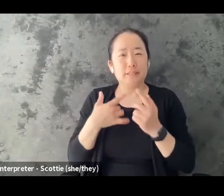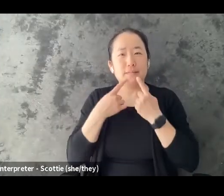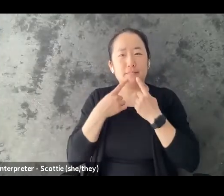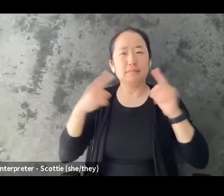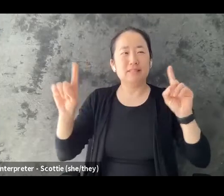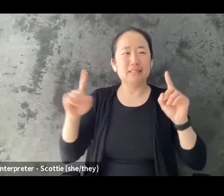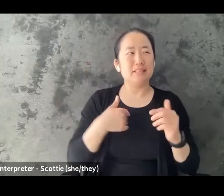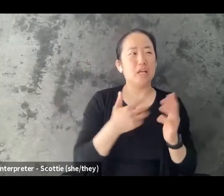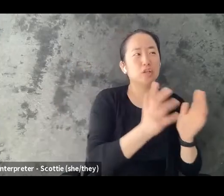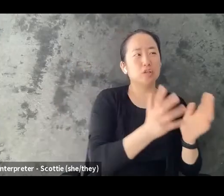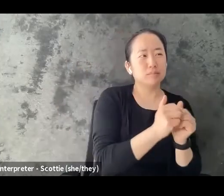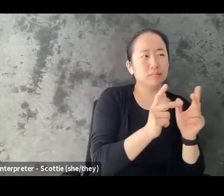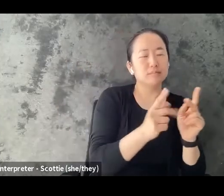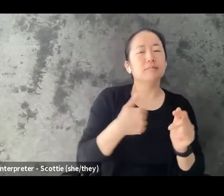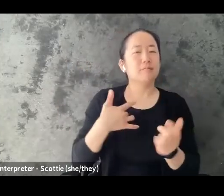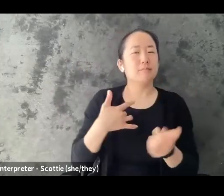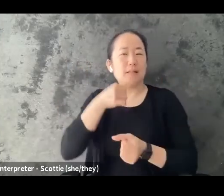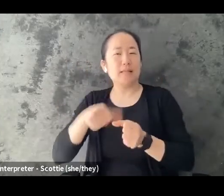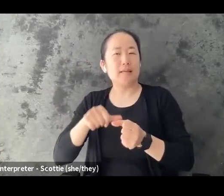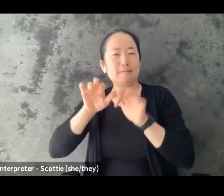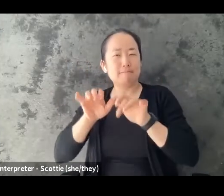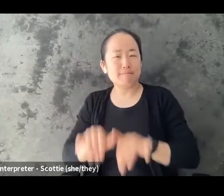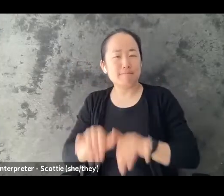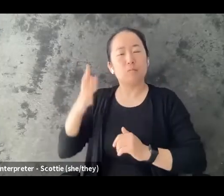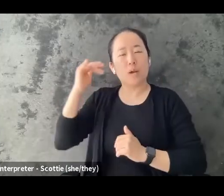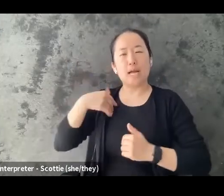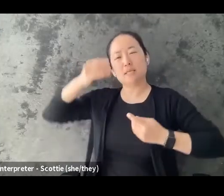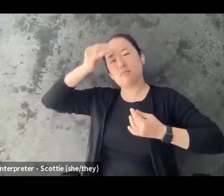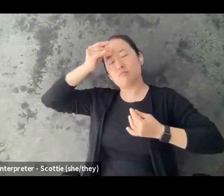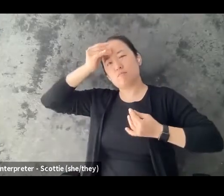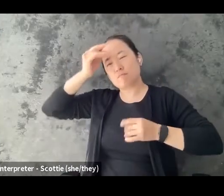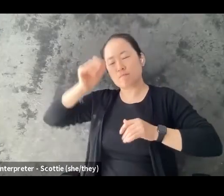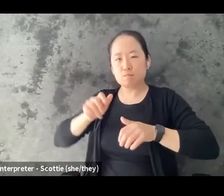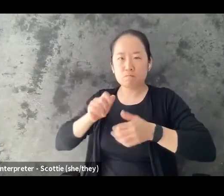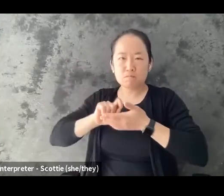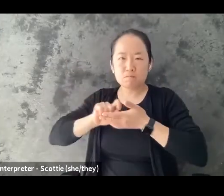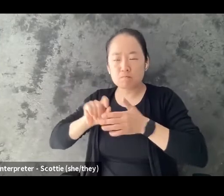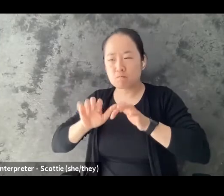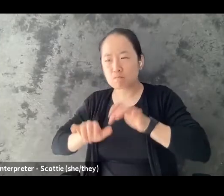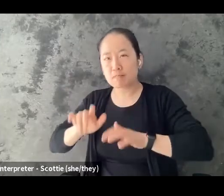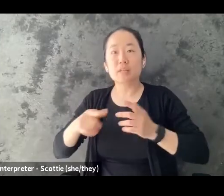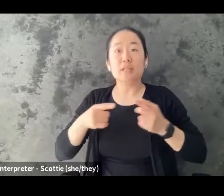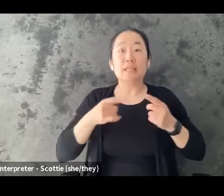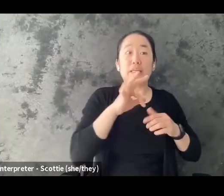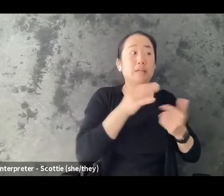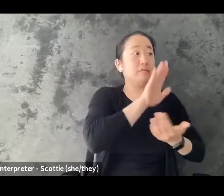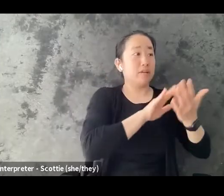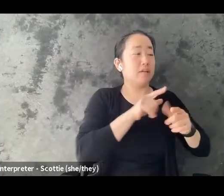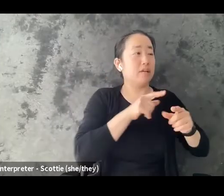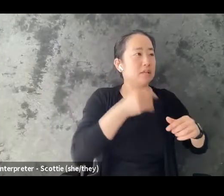with them afterward, because that way I can get all my thoughts out. Sometimes I get a little flustered or forget what I wanted to say when it's